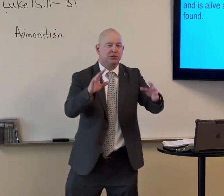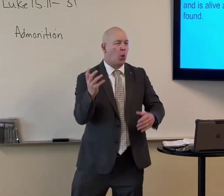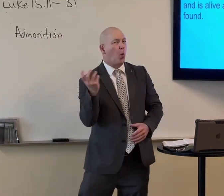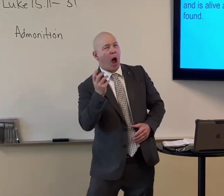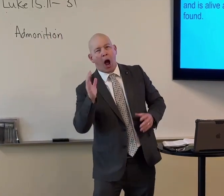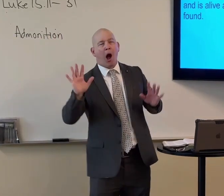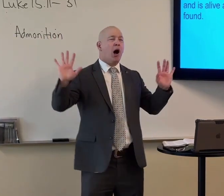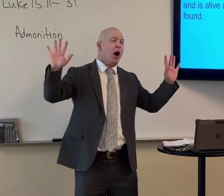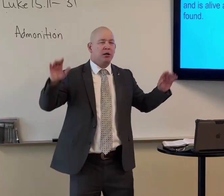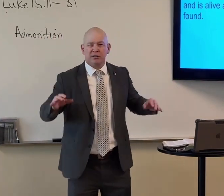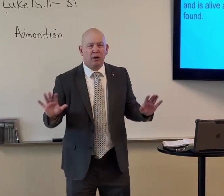some great teacher.